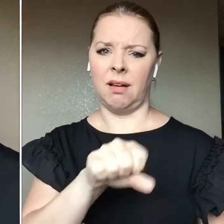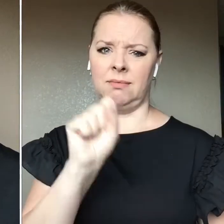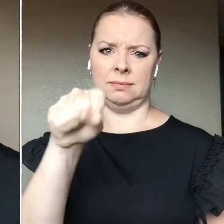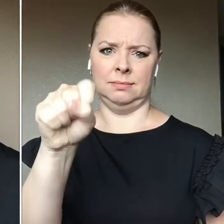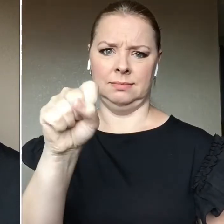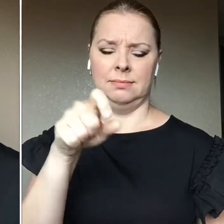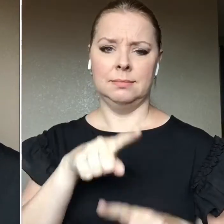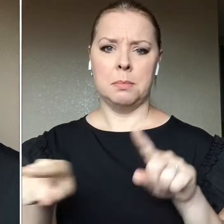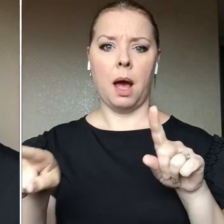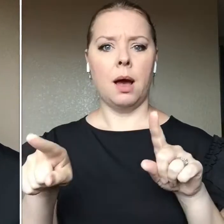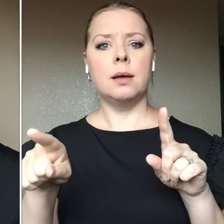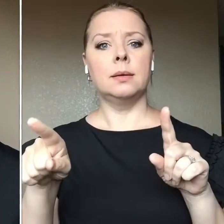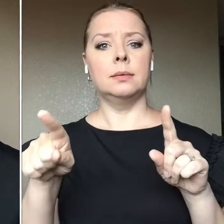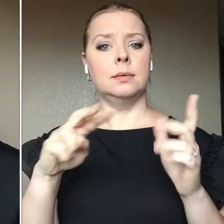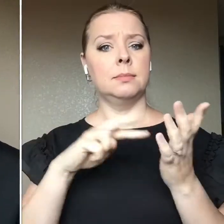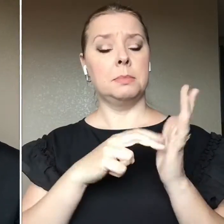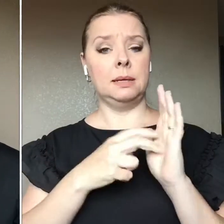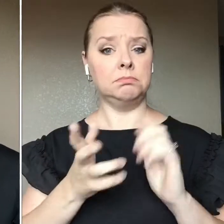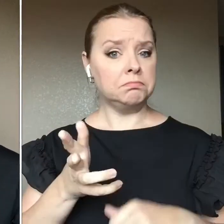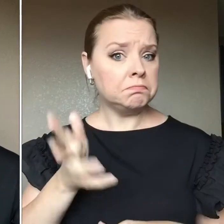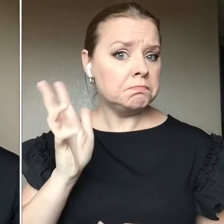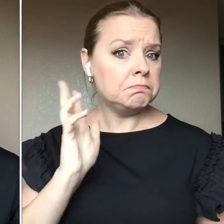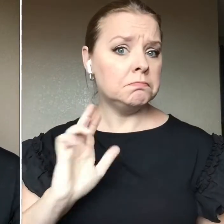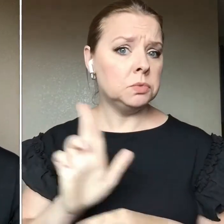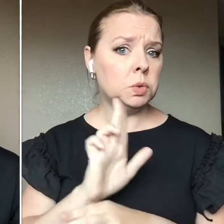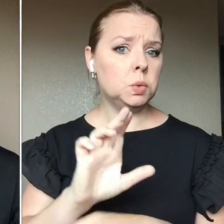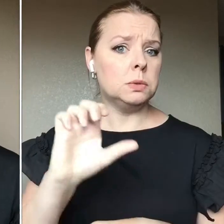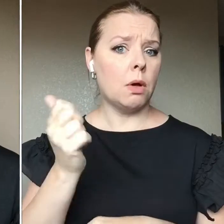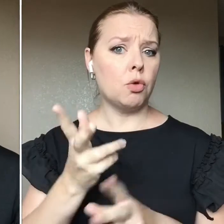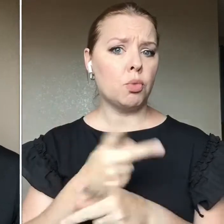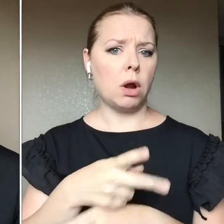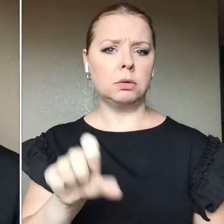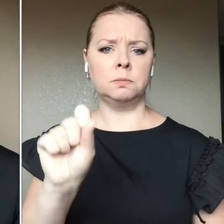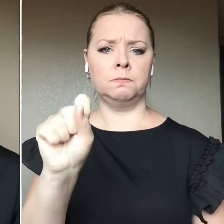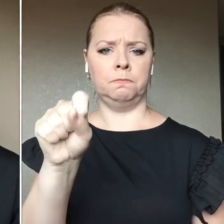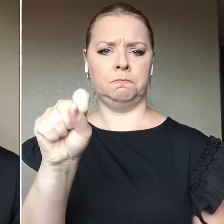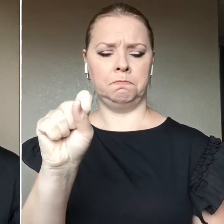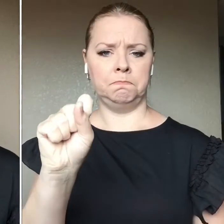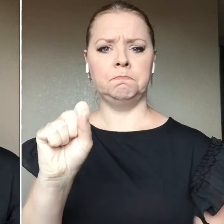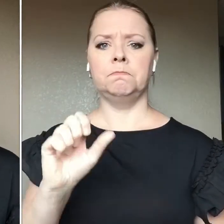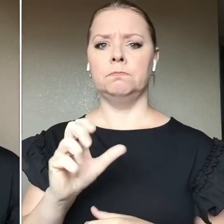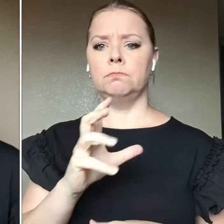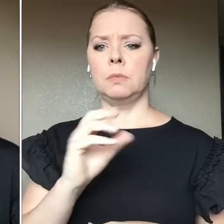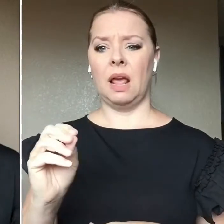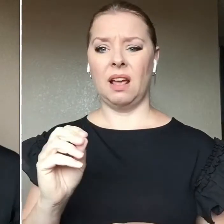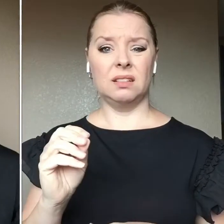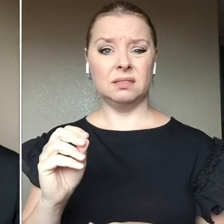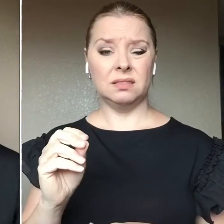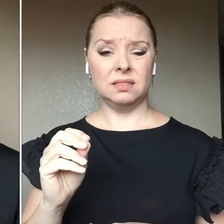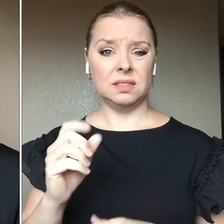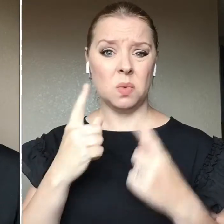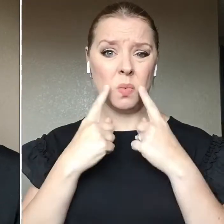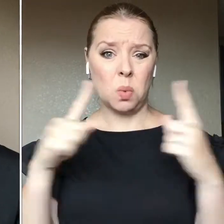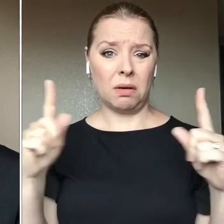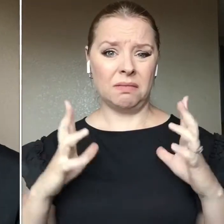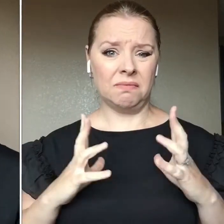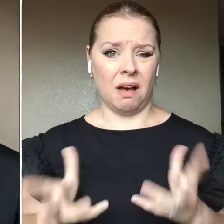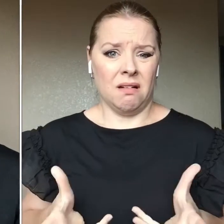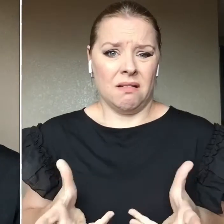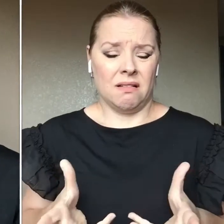that's not to say that in the past that I haven't used other products that have worked fine for an everyday use.